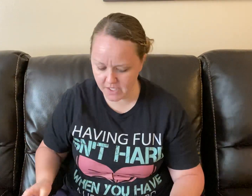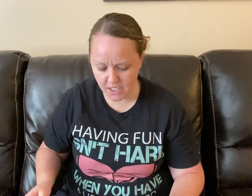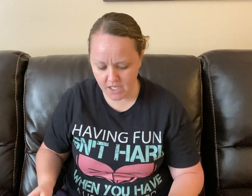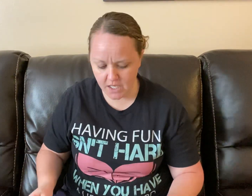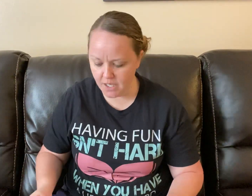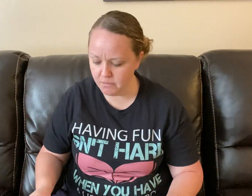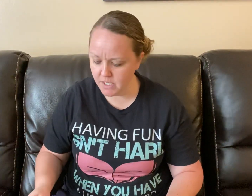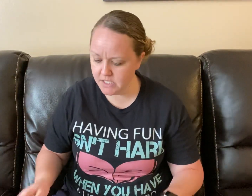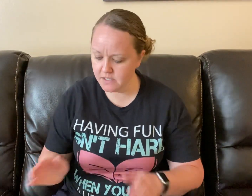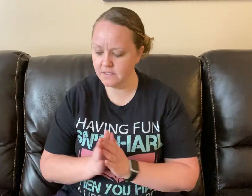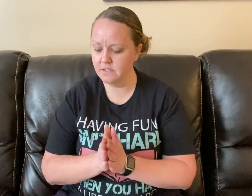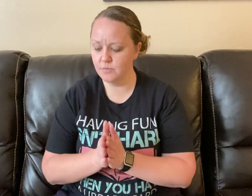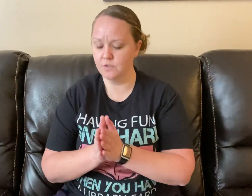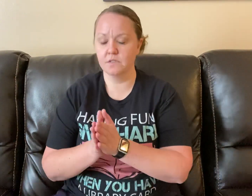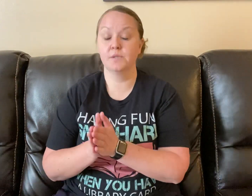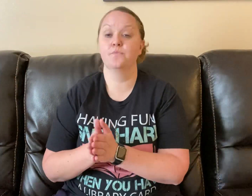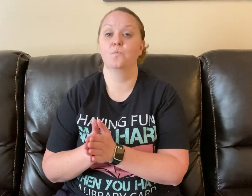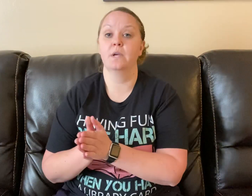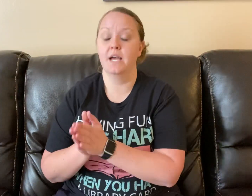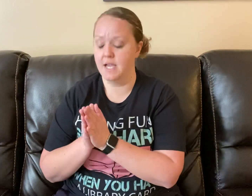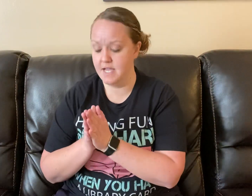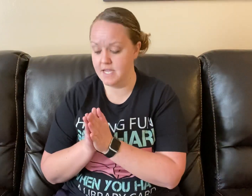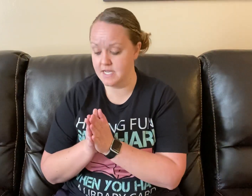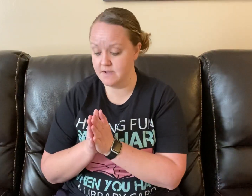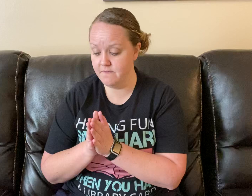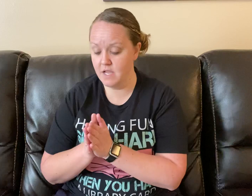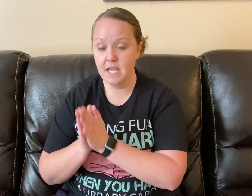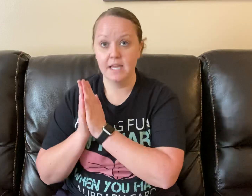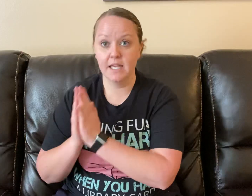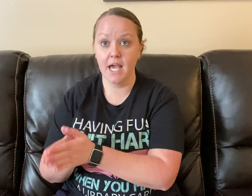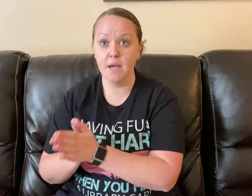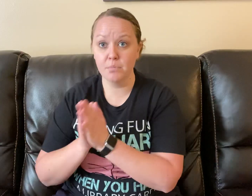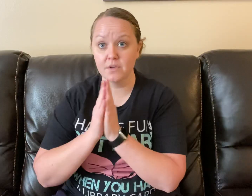Yes ending the syllables. We have capital.